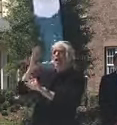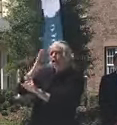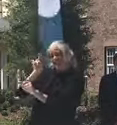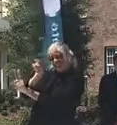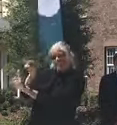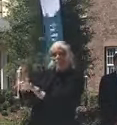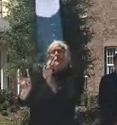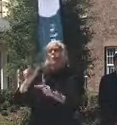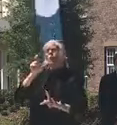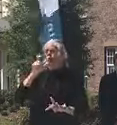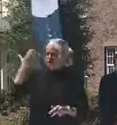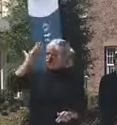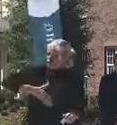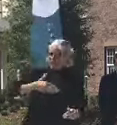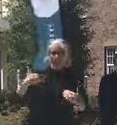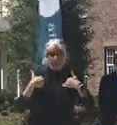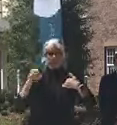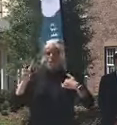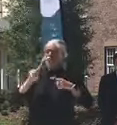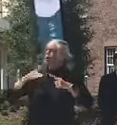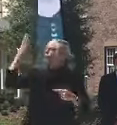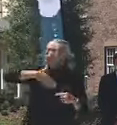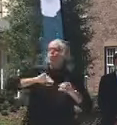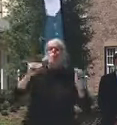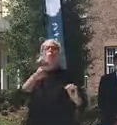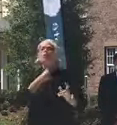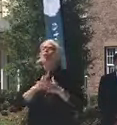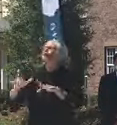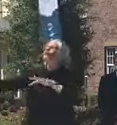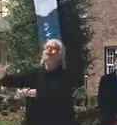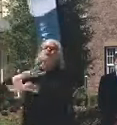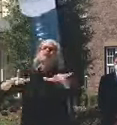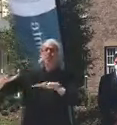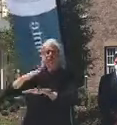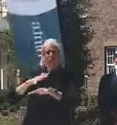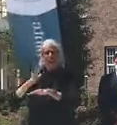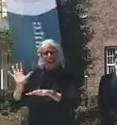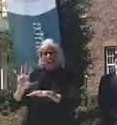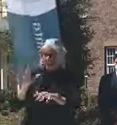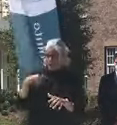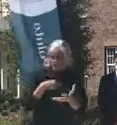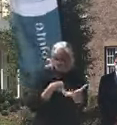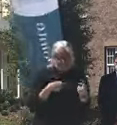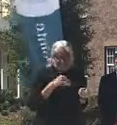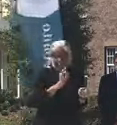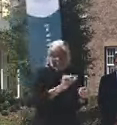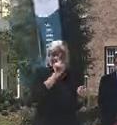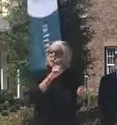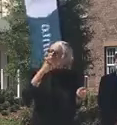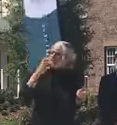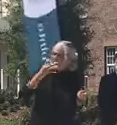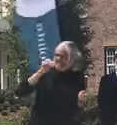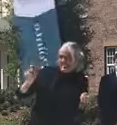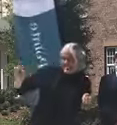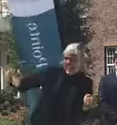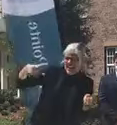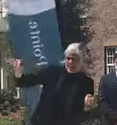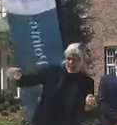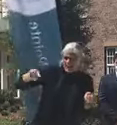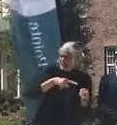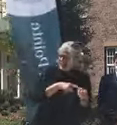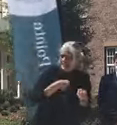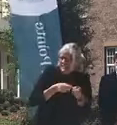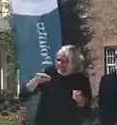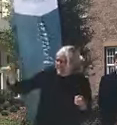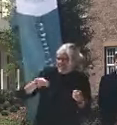Used to be the testing was reserved because there just wasn't enough tests initially for the sickest of the sick. That has been really